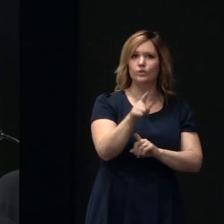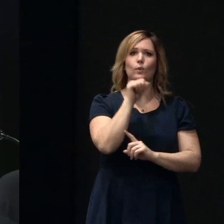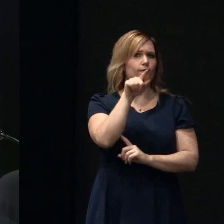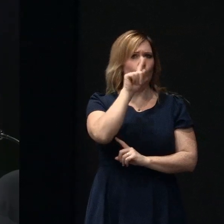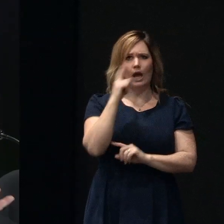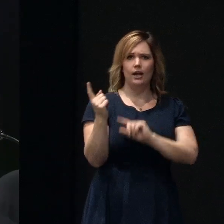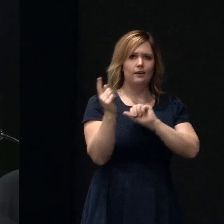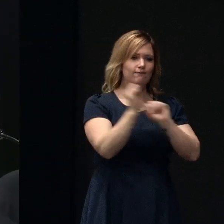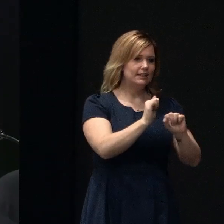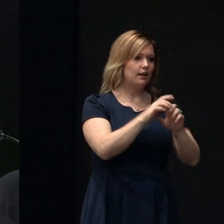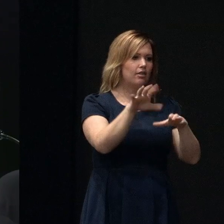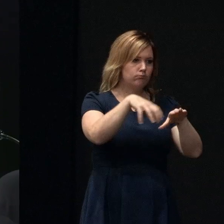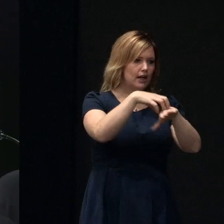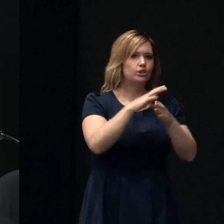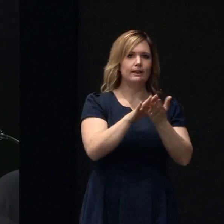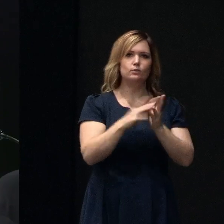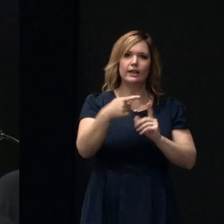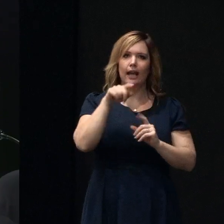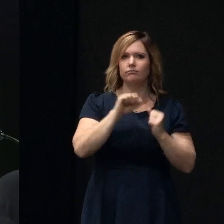see you when it suits.